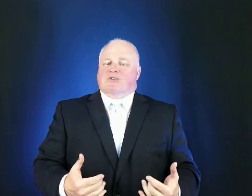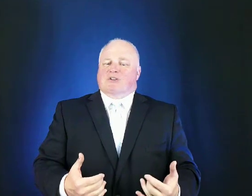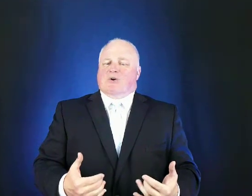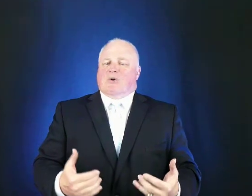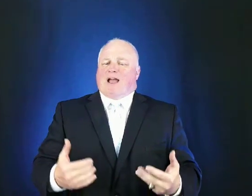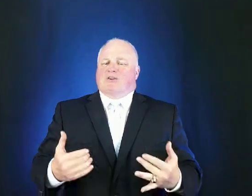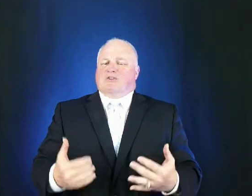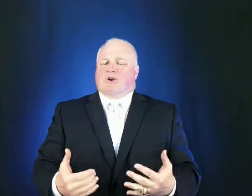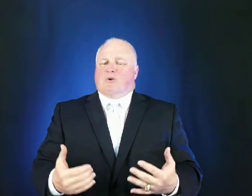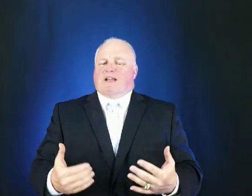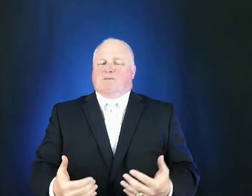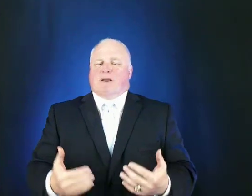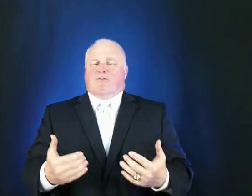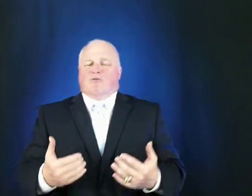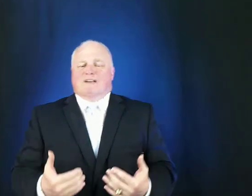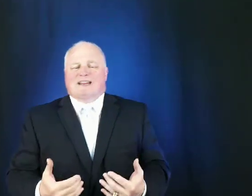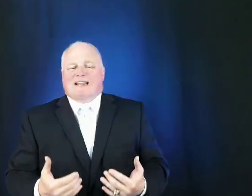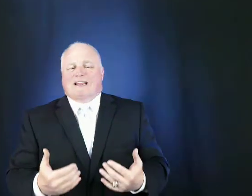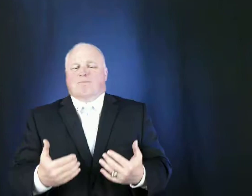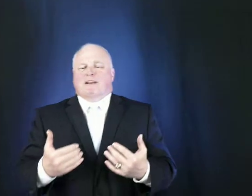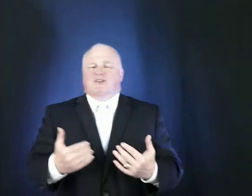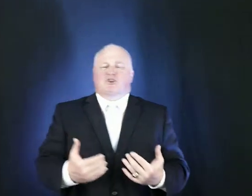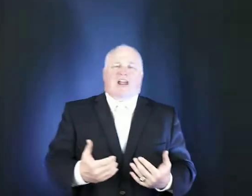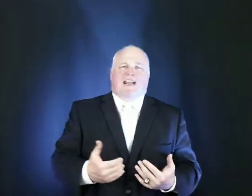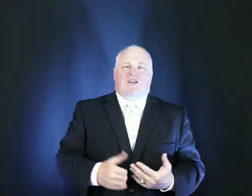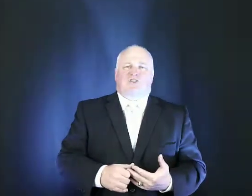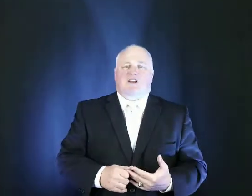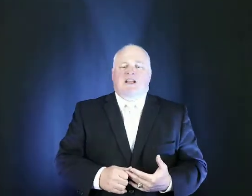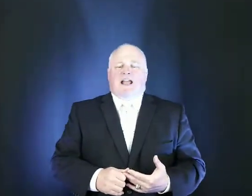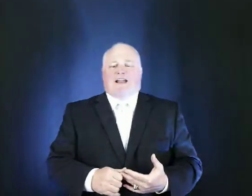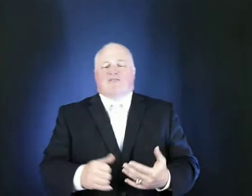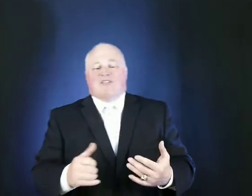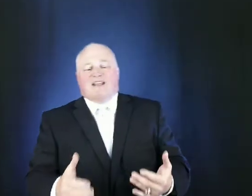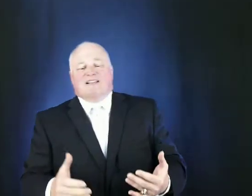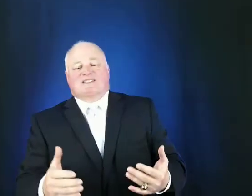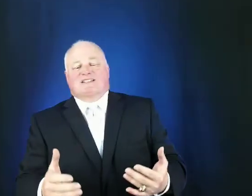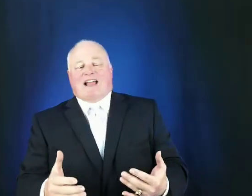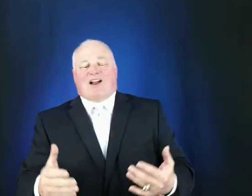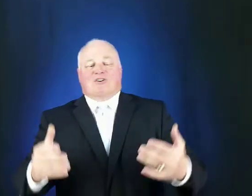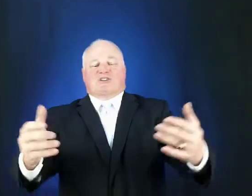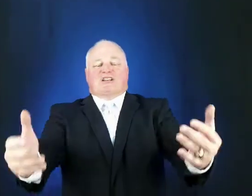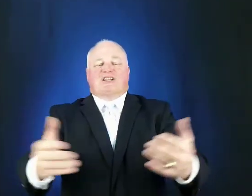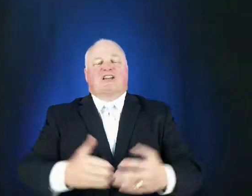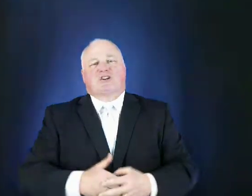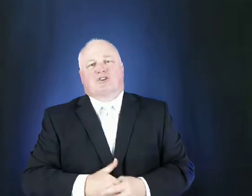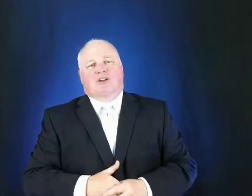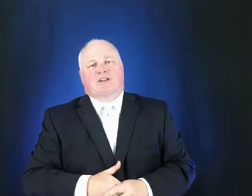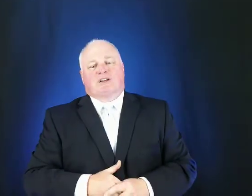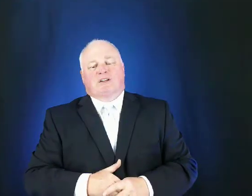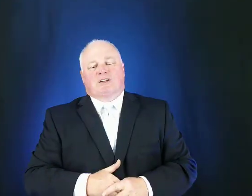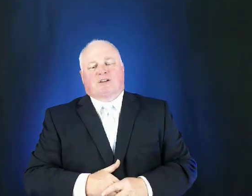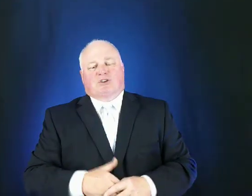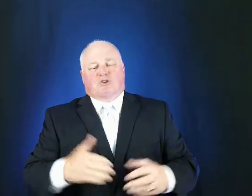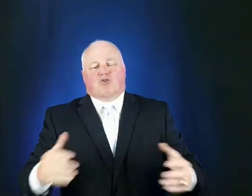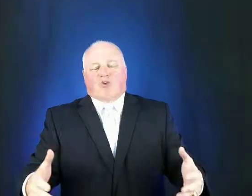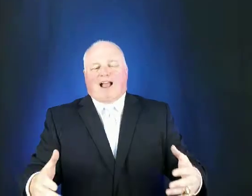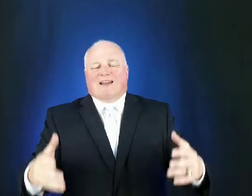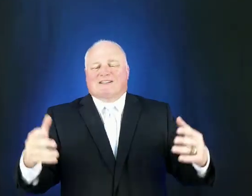soul our soul has been redeemed and changed and these desires continue to to try to